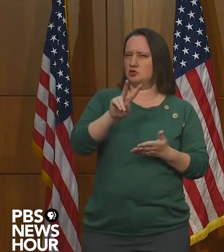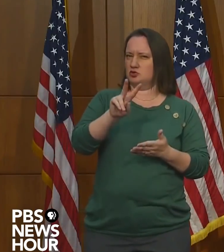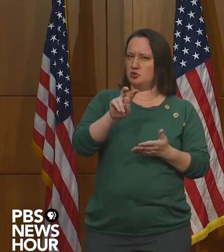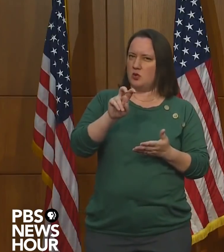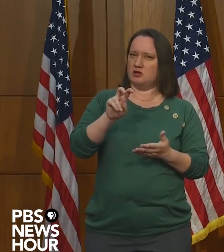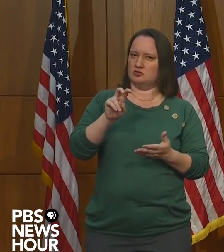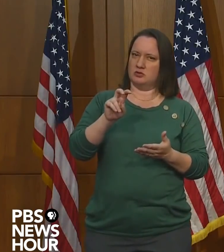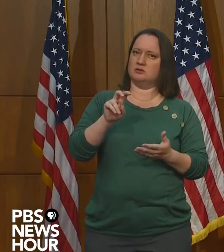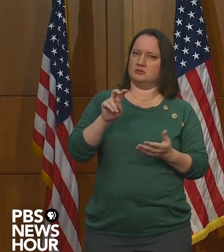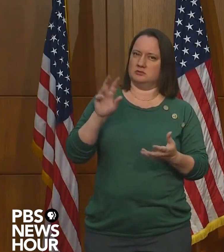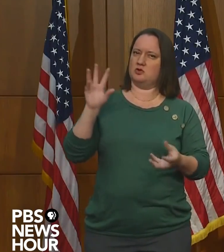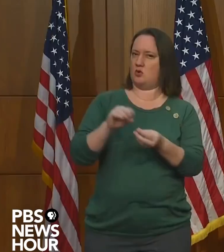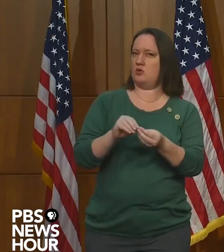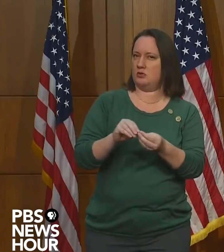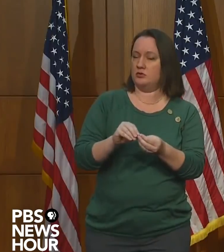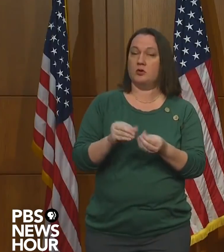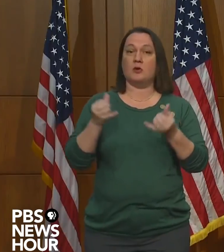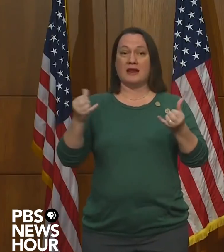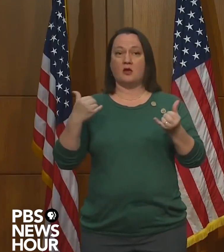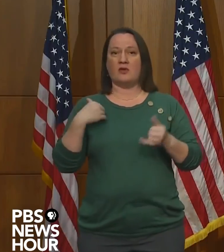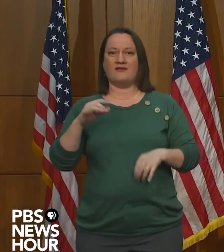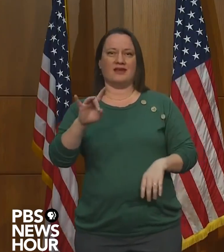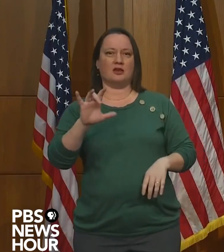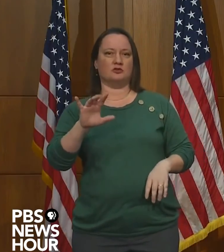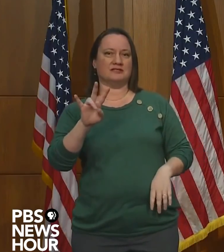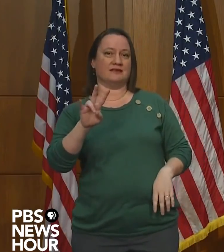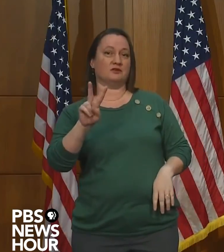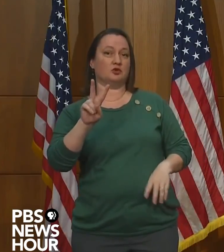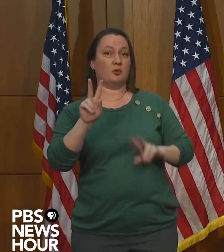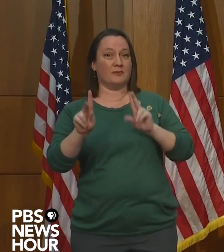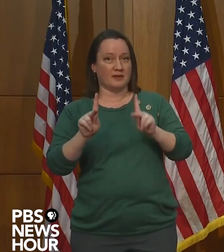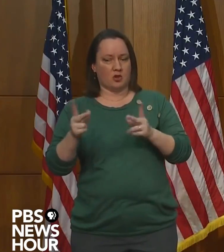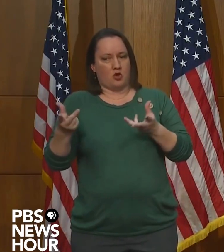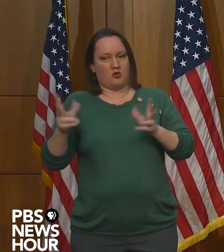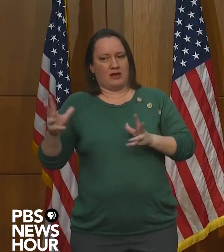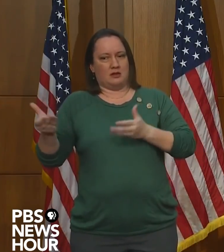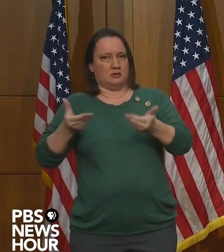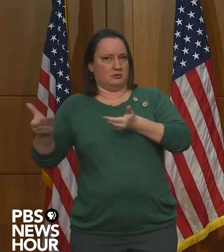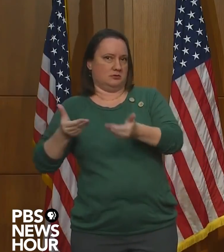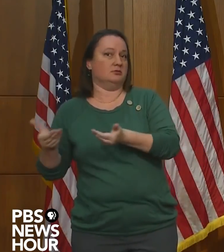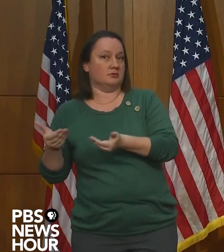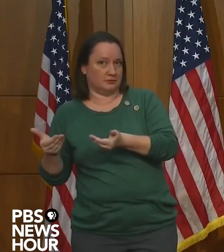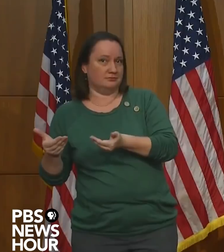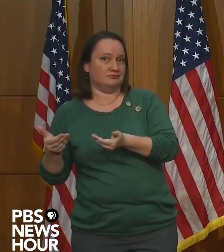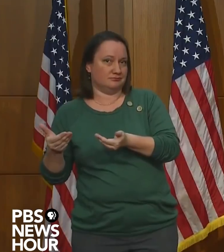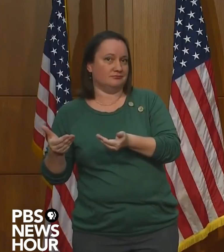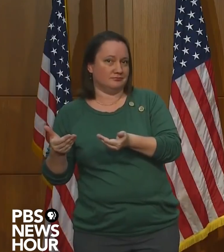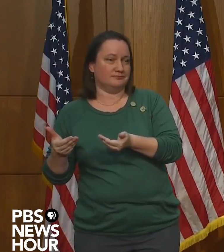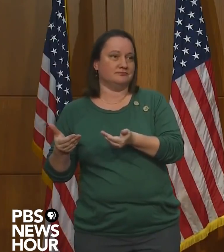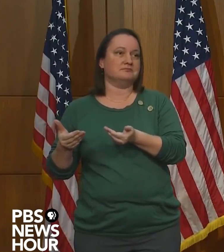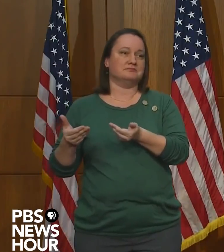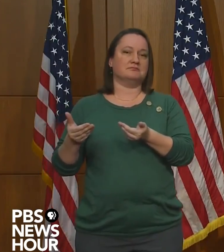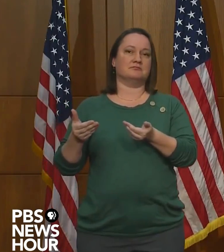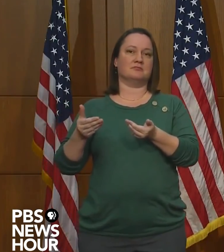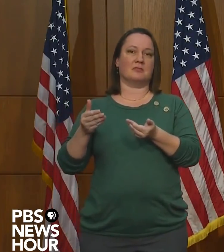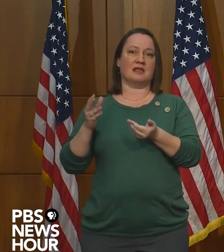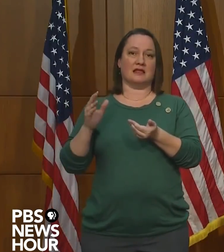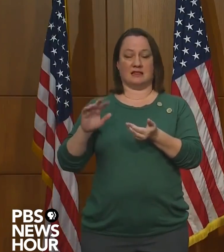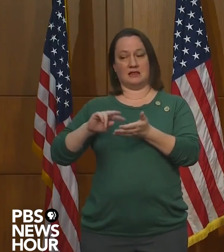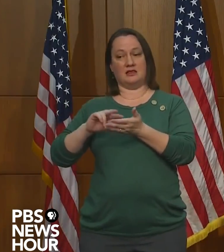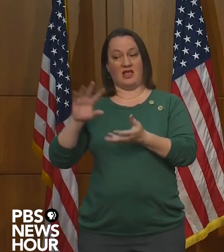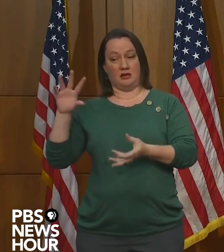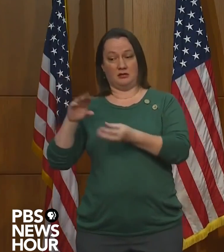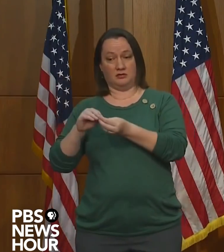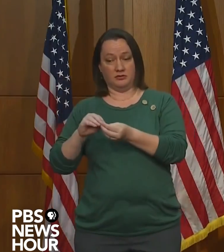we have a total of 872 people statewide on our contact tracing team. That's a combination of new